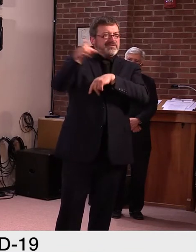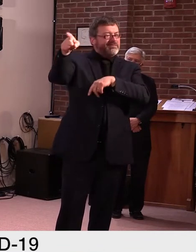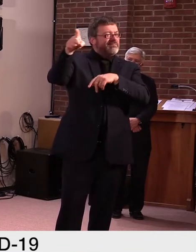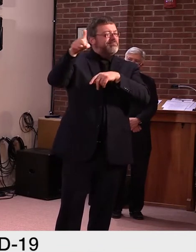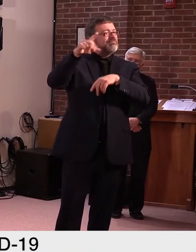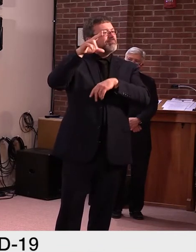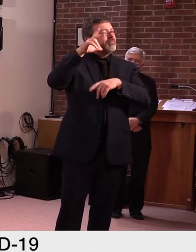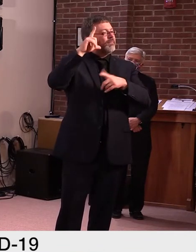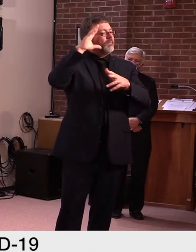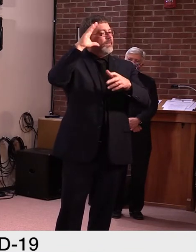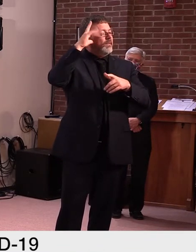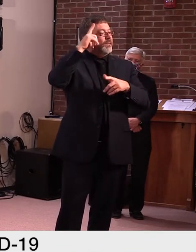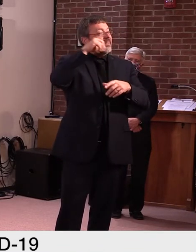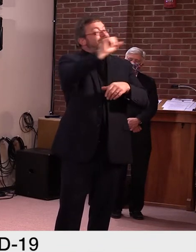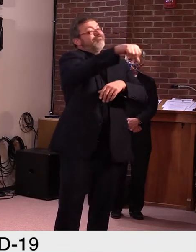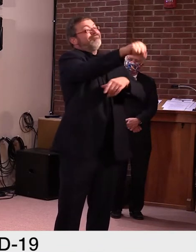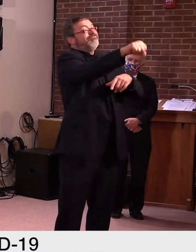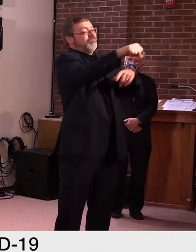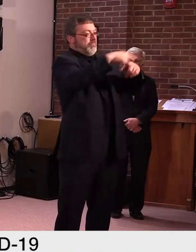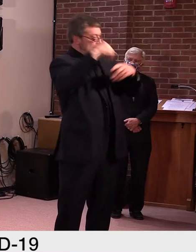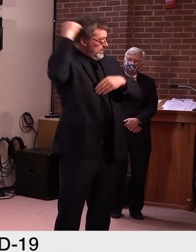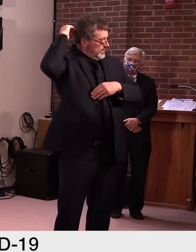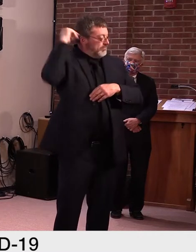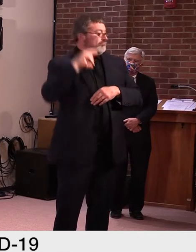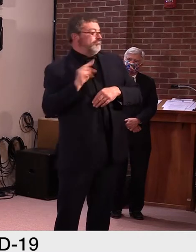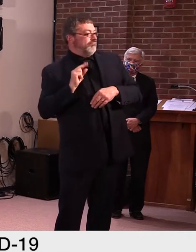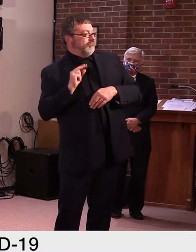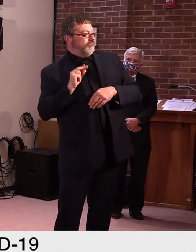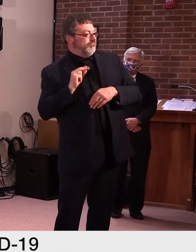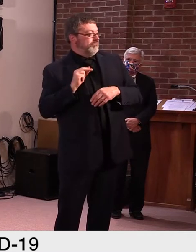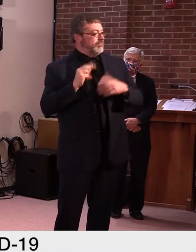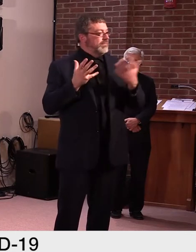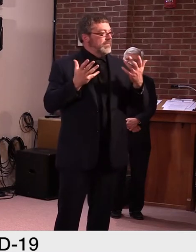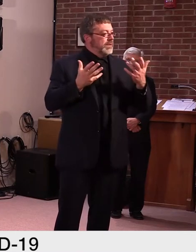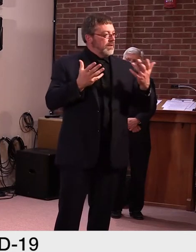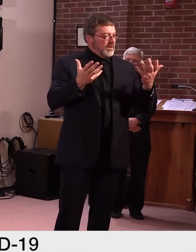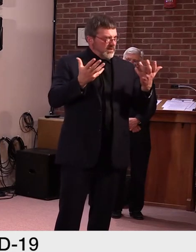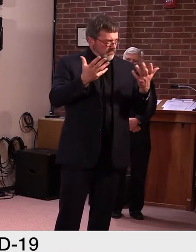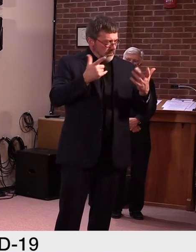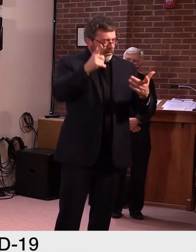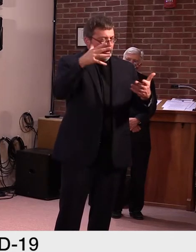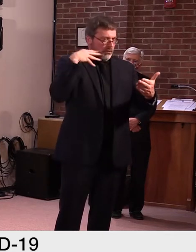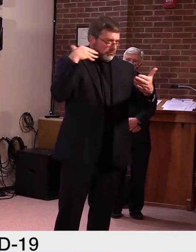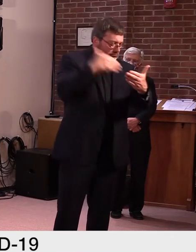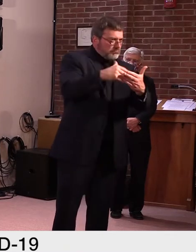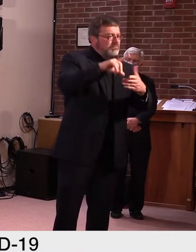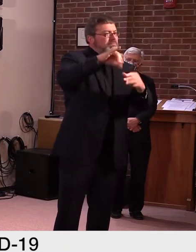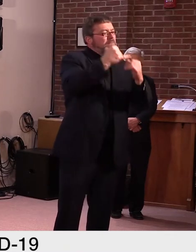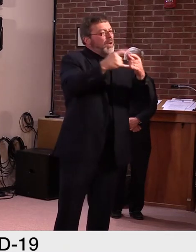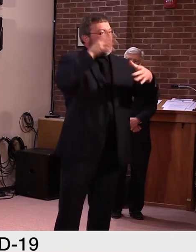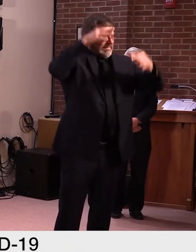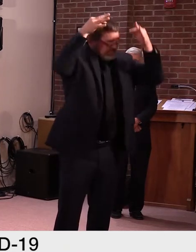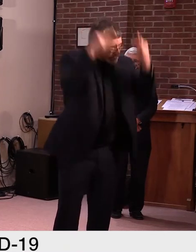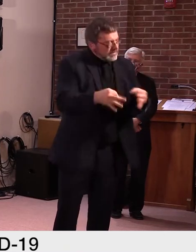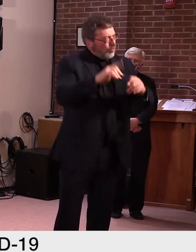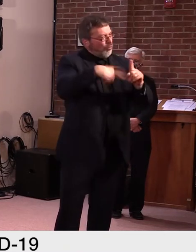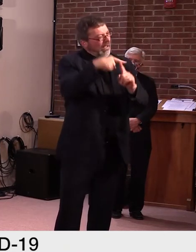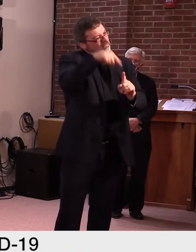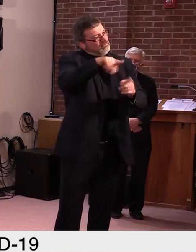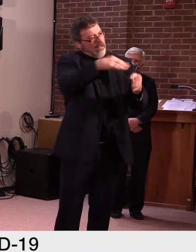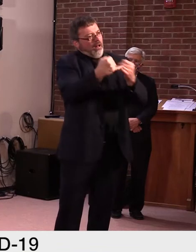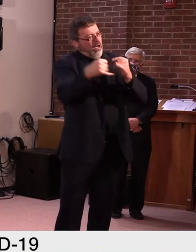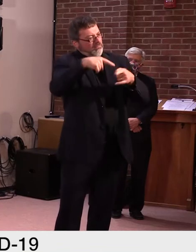for high school sports to resume? Well, I don't know if there's a real deadline. Um, I think there were goals and hopes, uh,